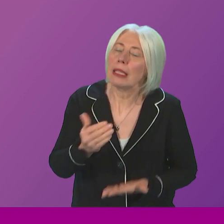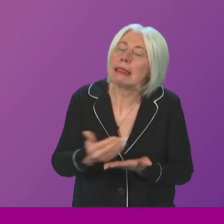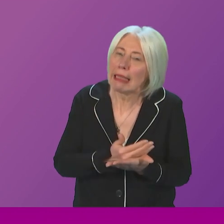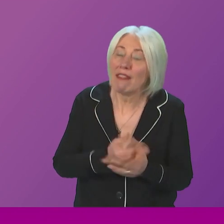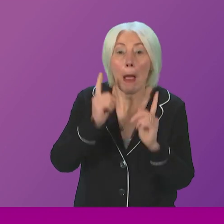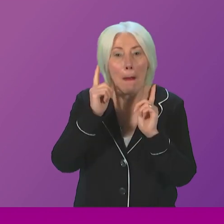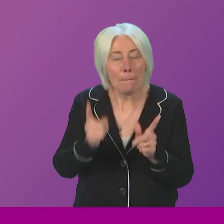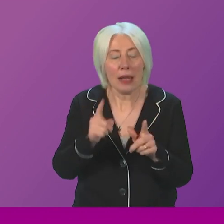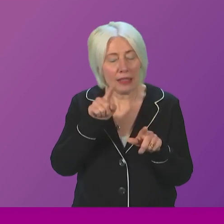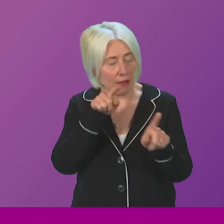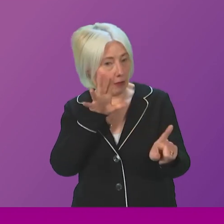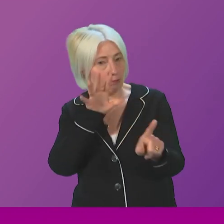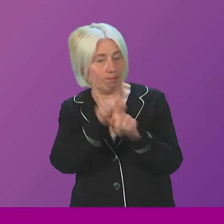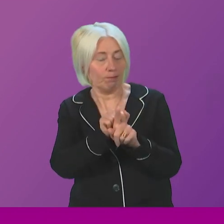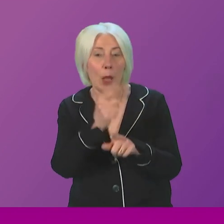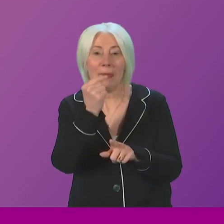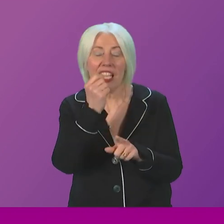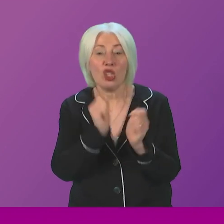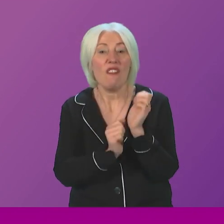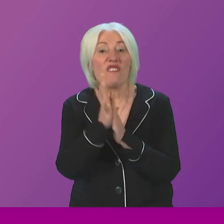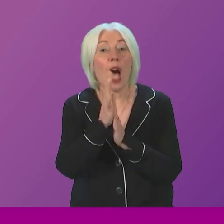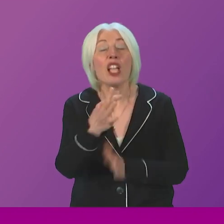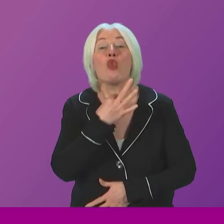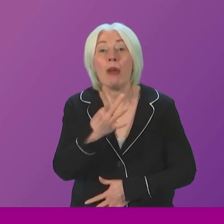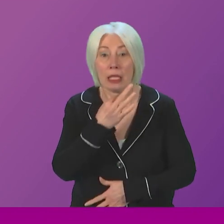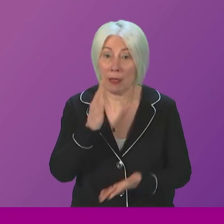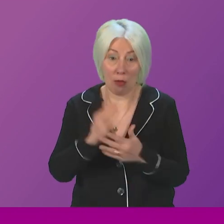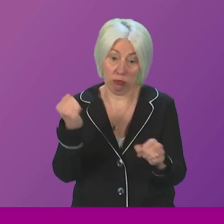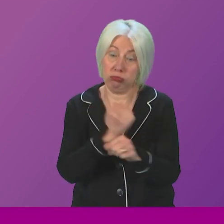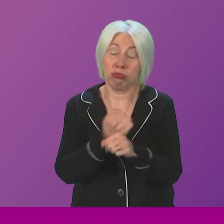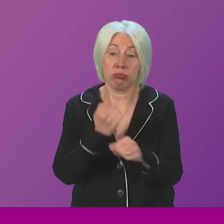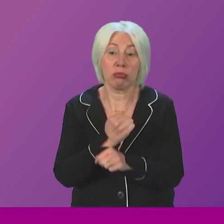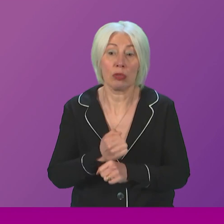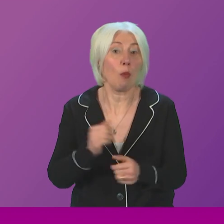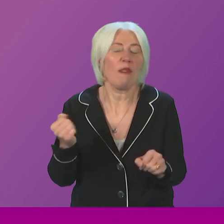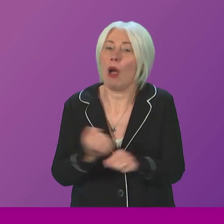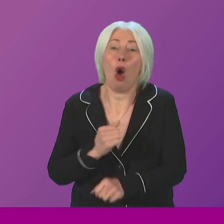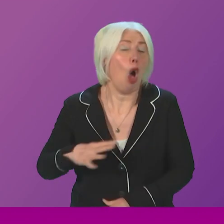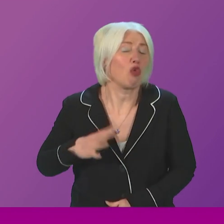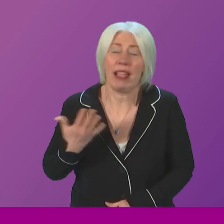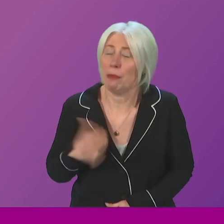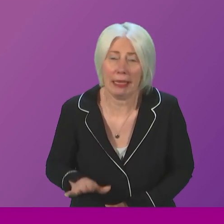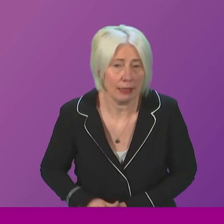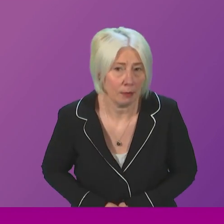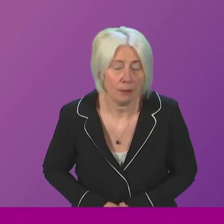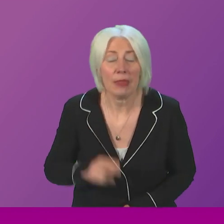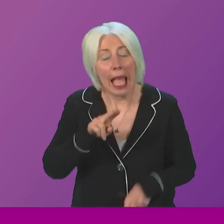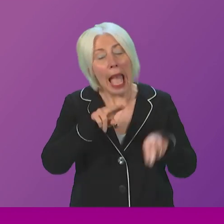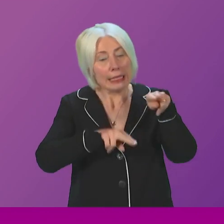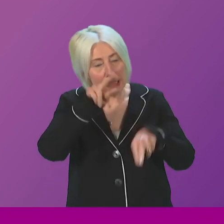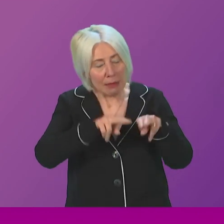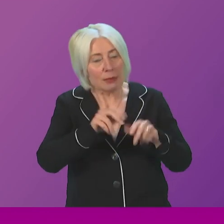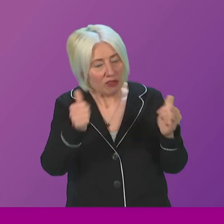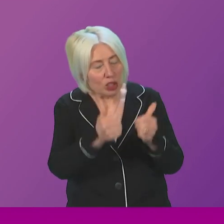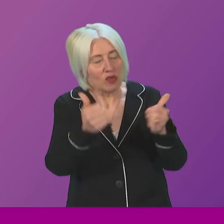identify an immediate fire risk, then we will act without delay, as we have already done. As assessments are completed, we will